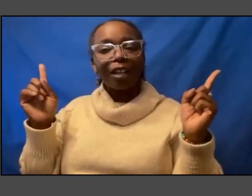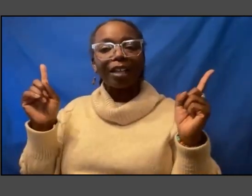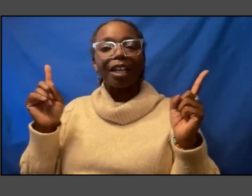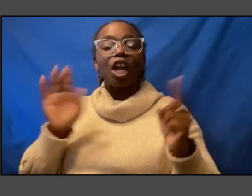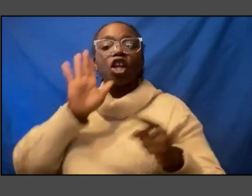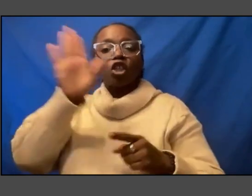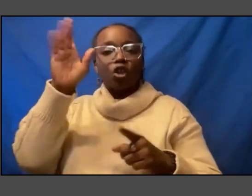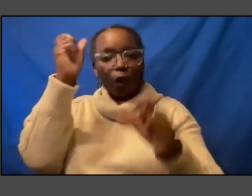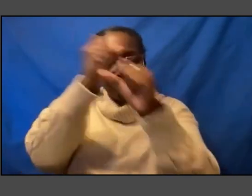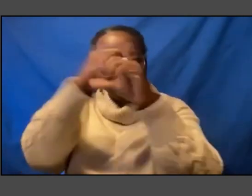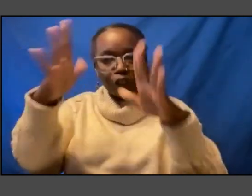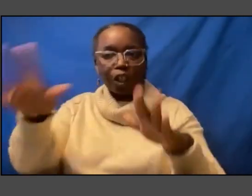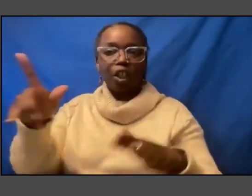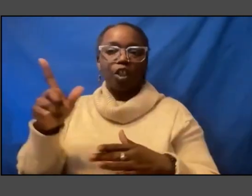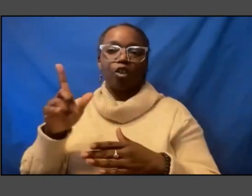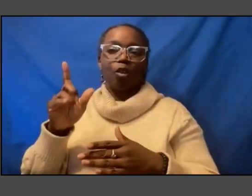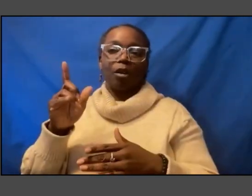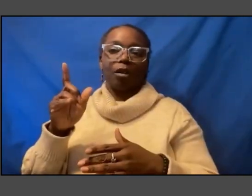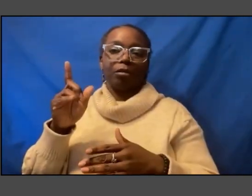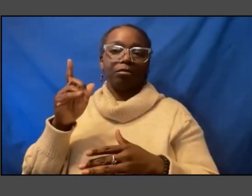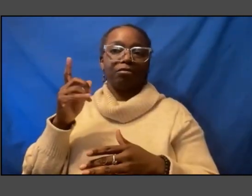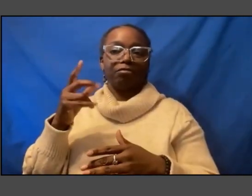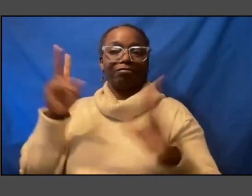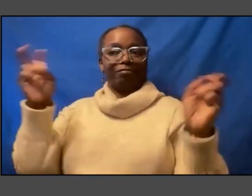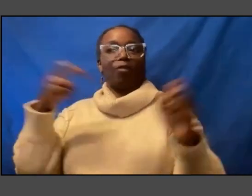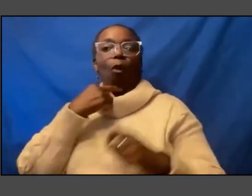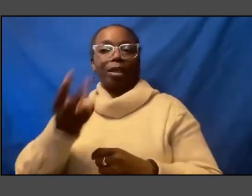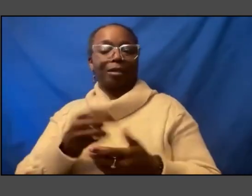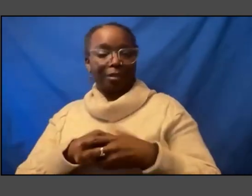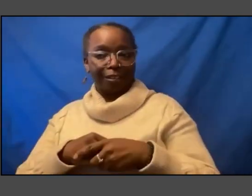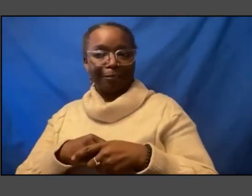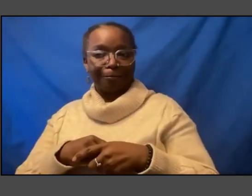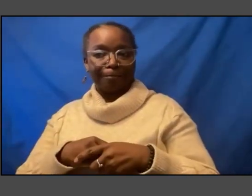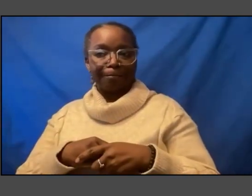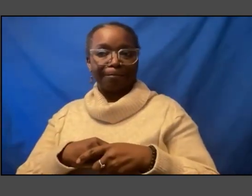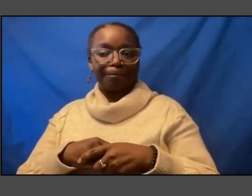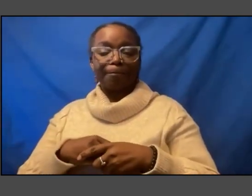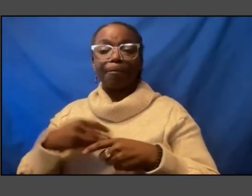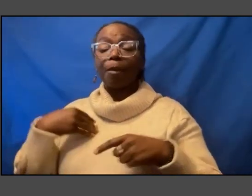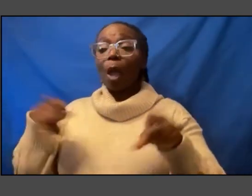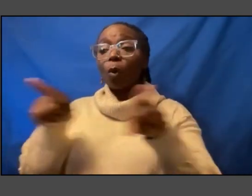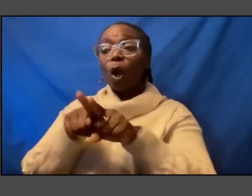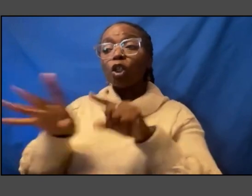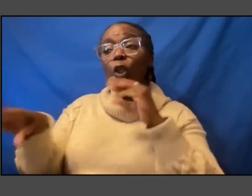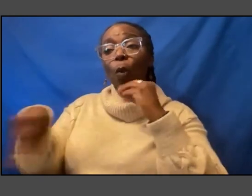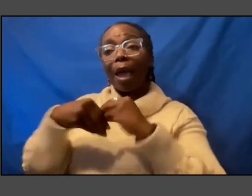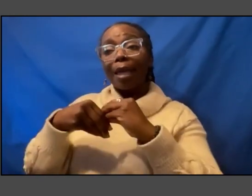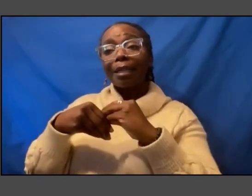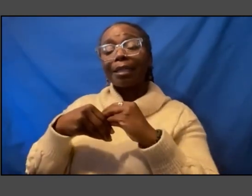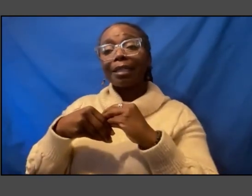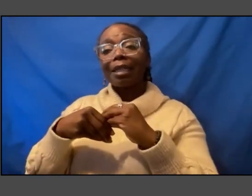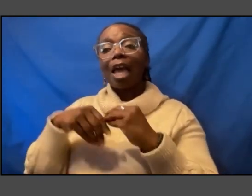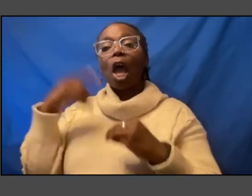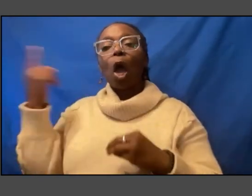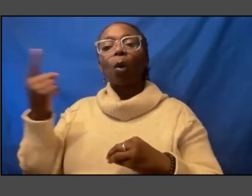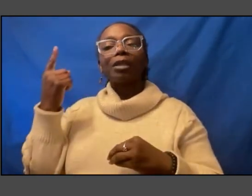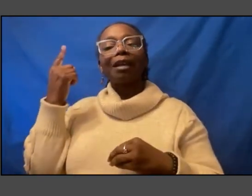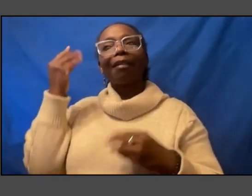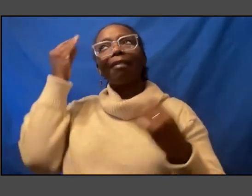and i would just add on um i i always think about um the concentric circles